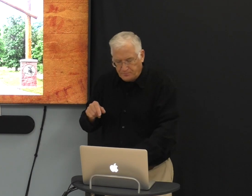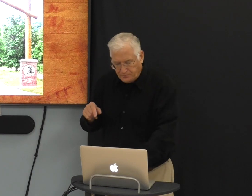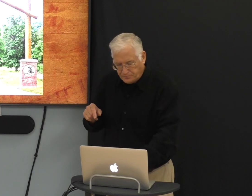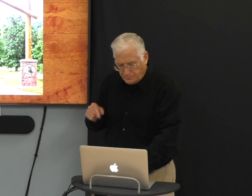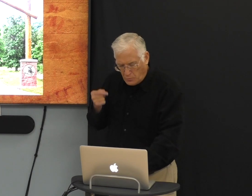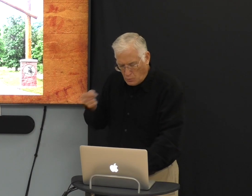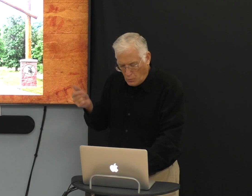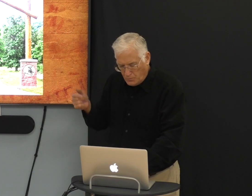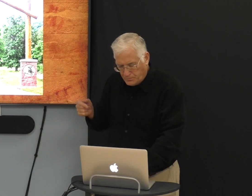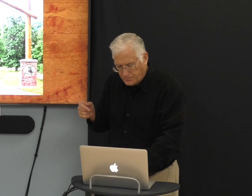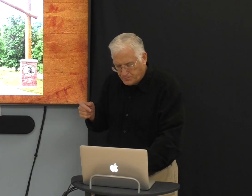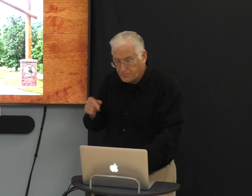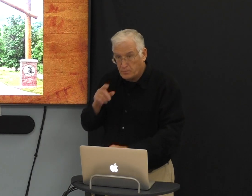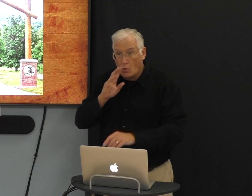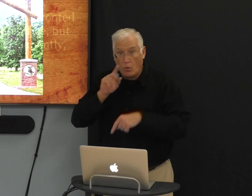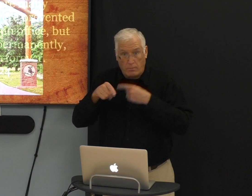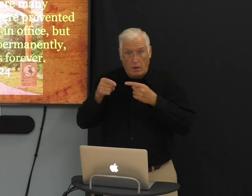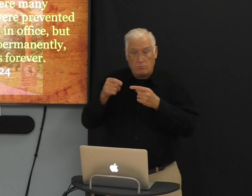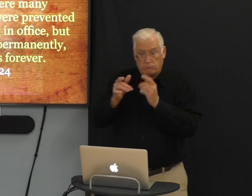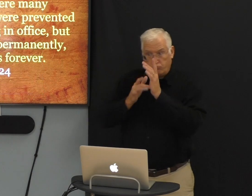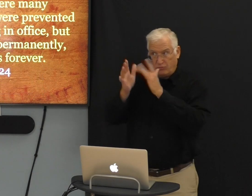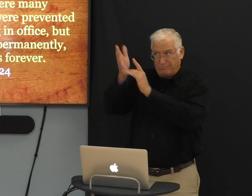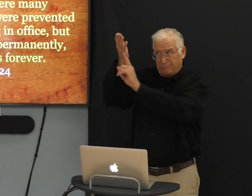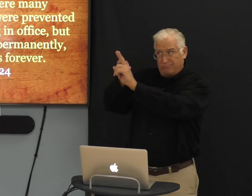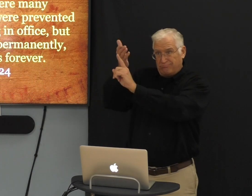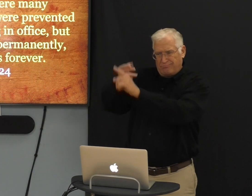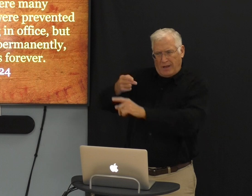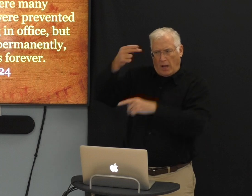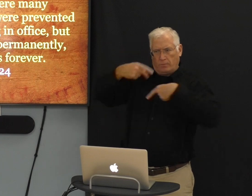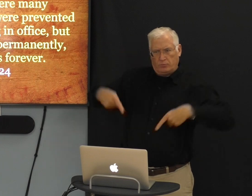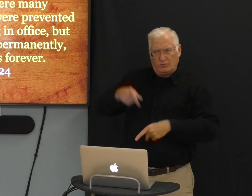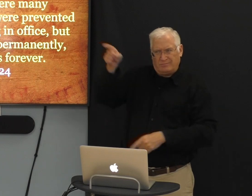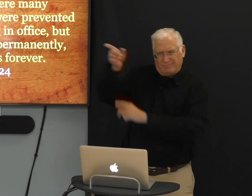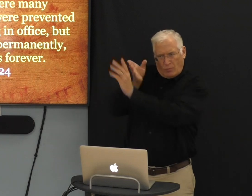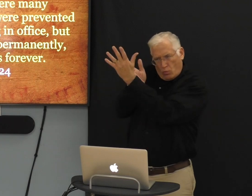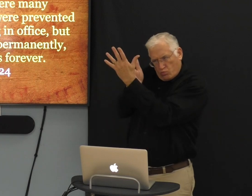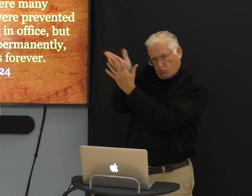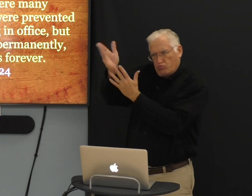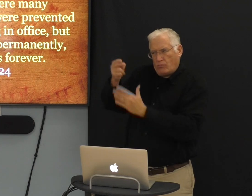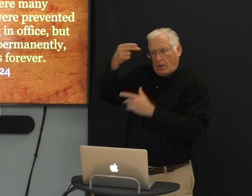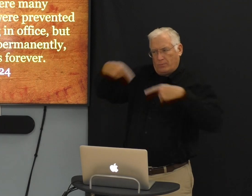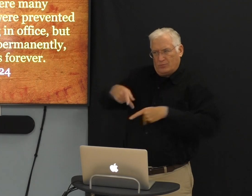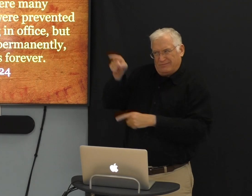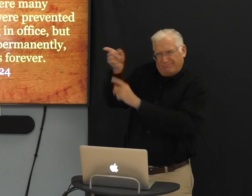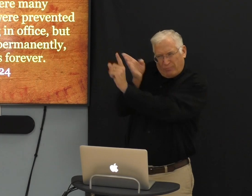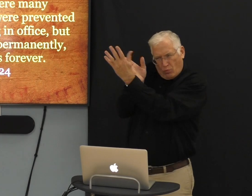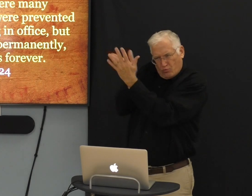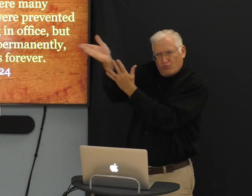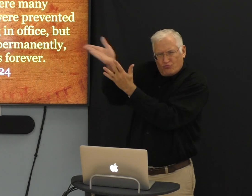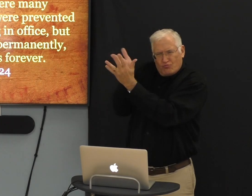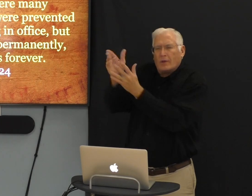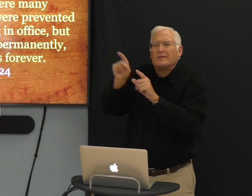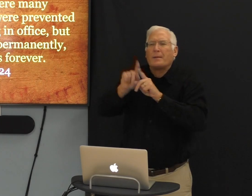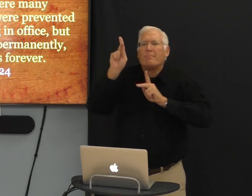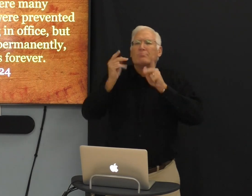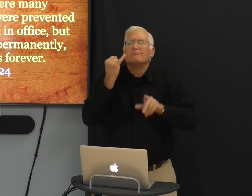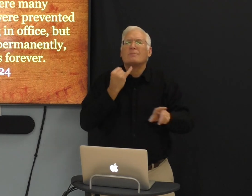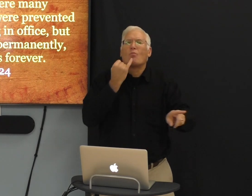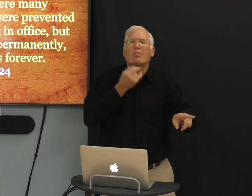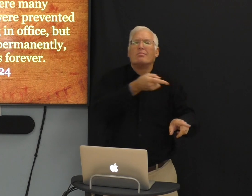get close to God. So remain close with them. It's a high priest through Jesus. Like